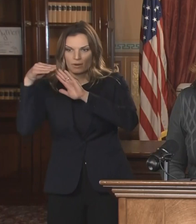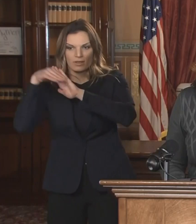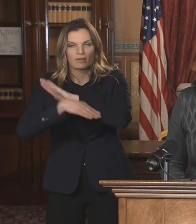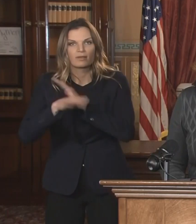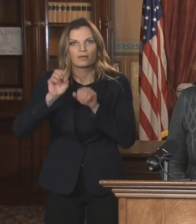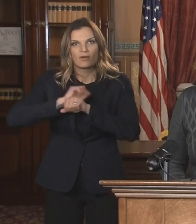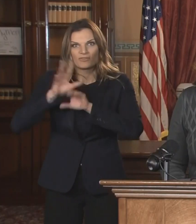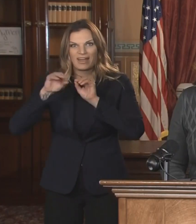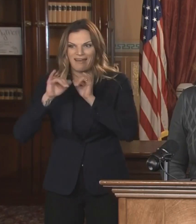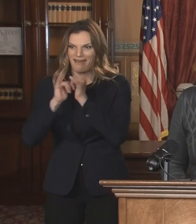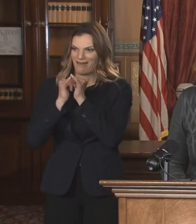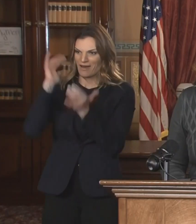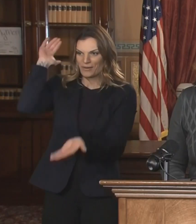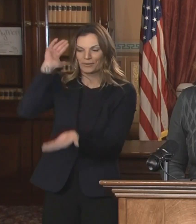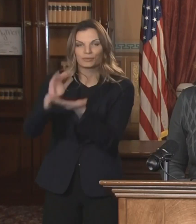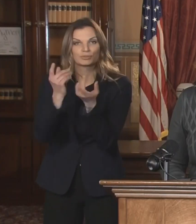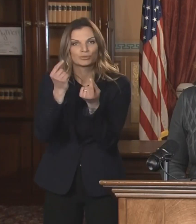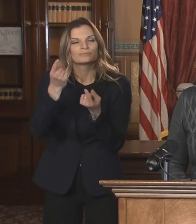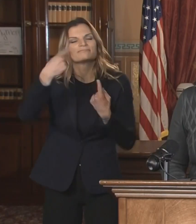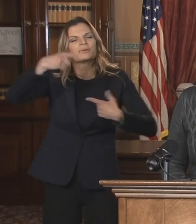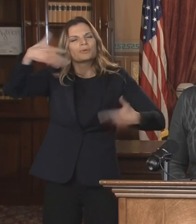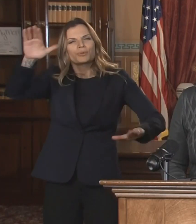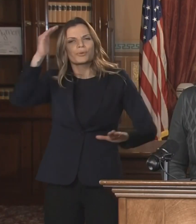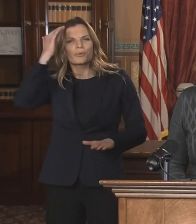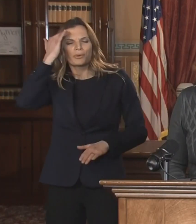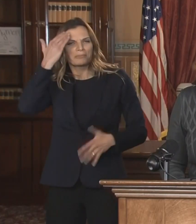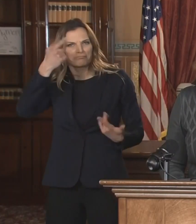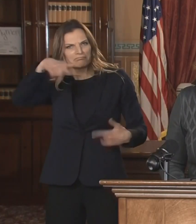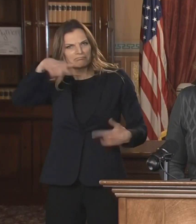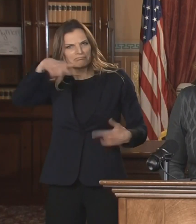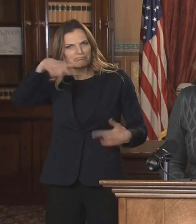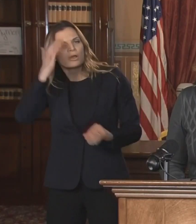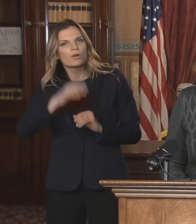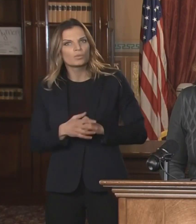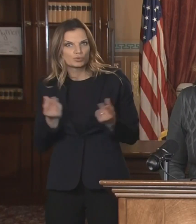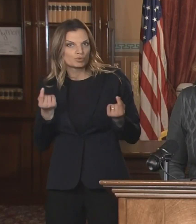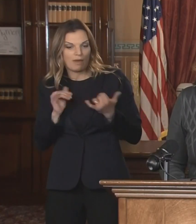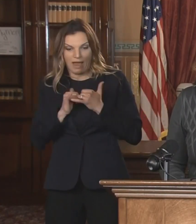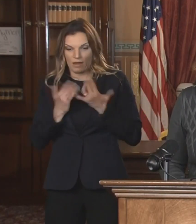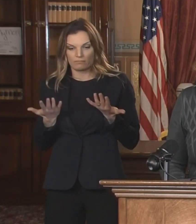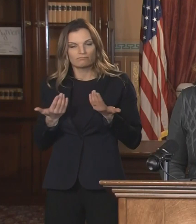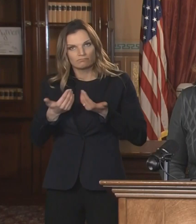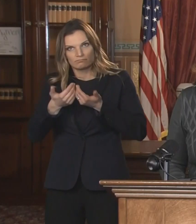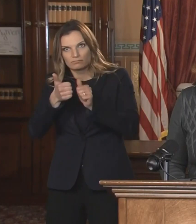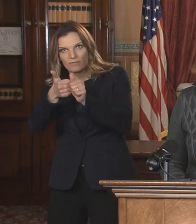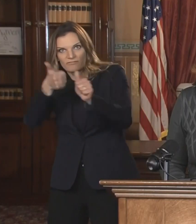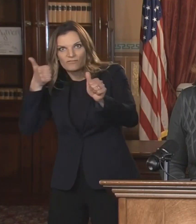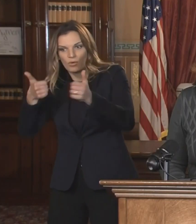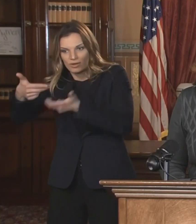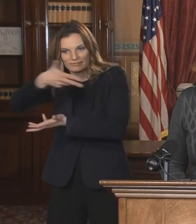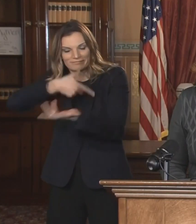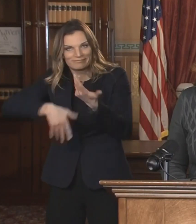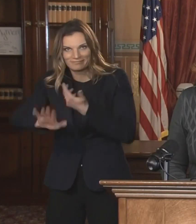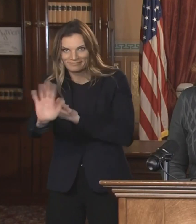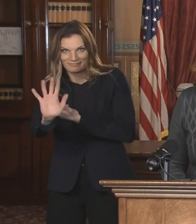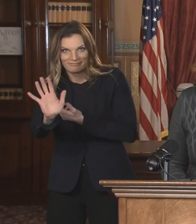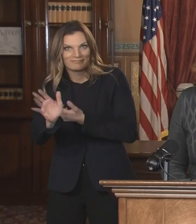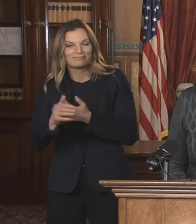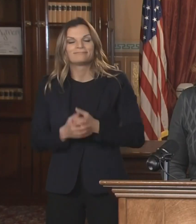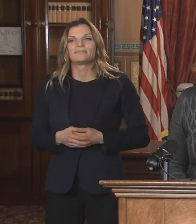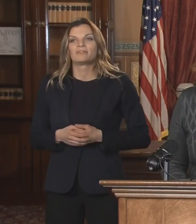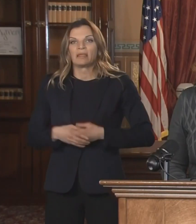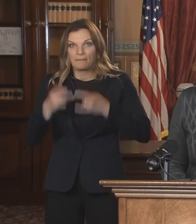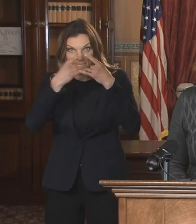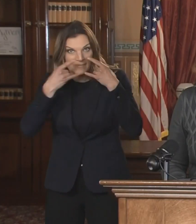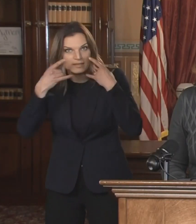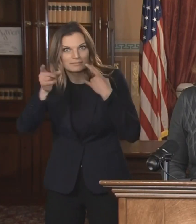people embrace masking up and avoid any gatherings that have multiple households that are indoors